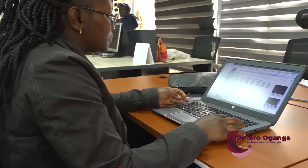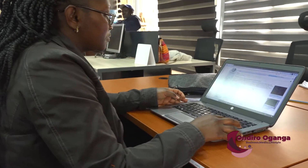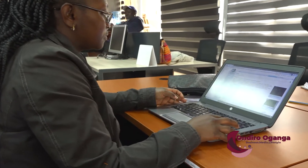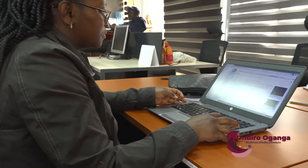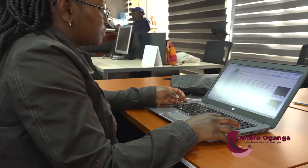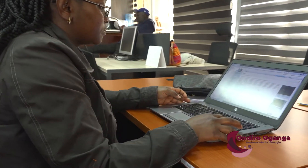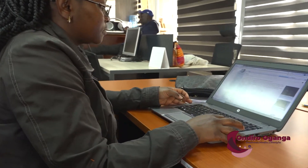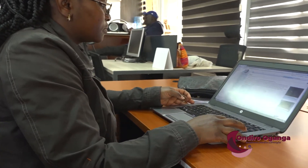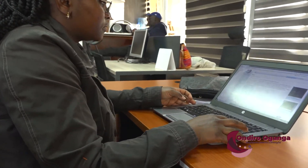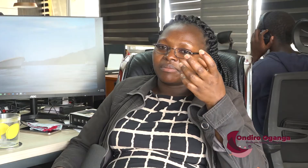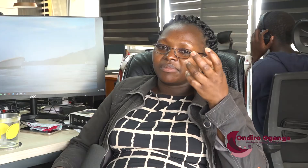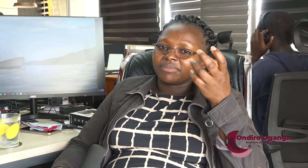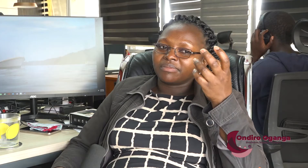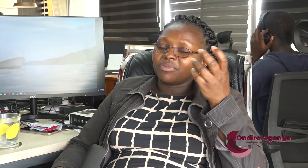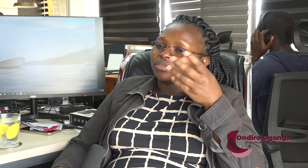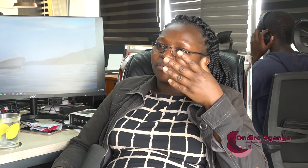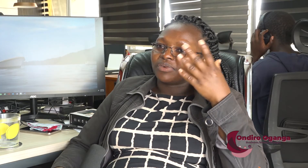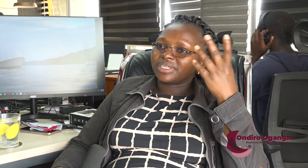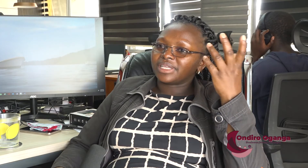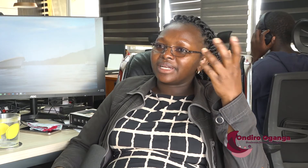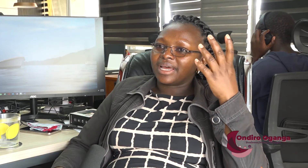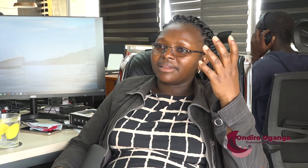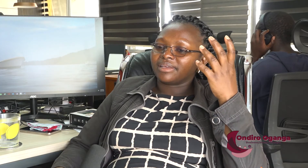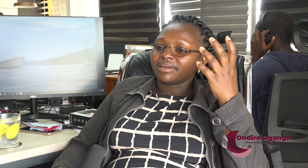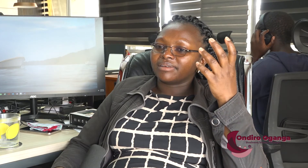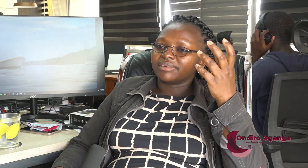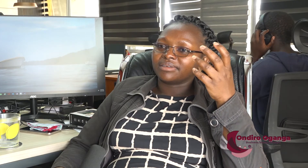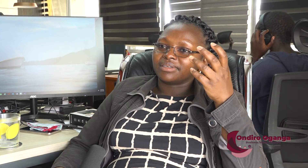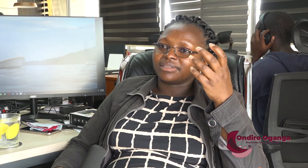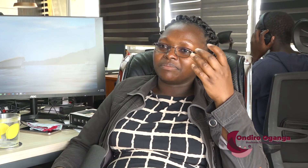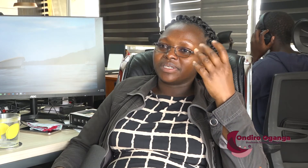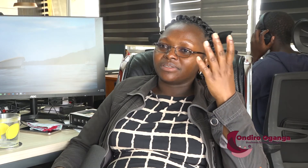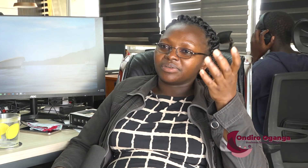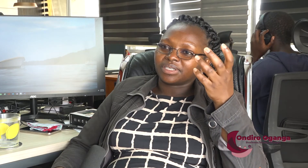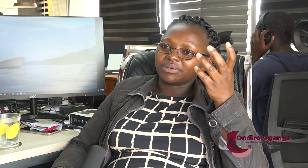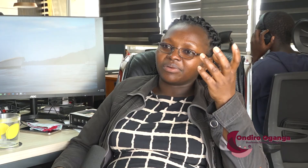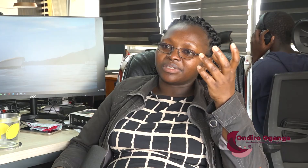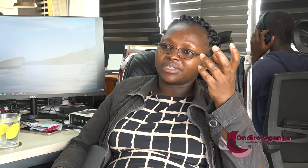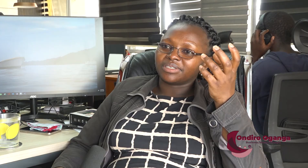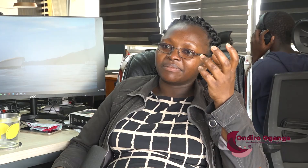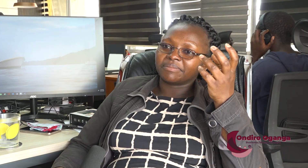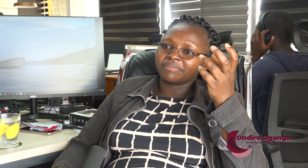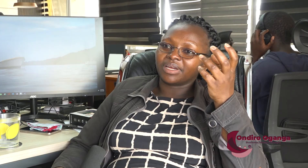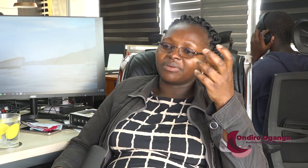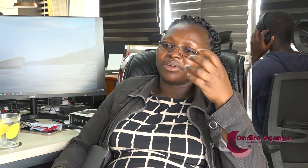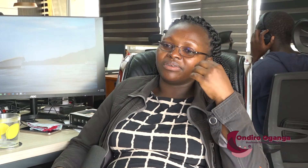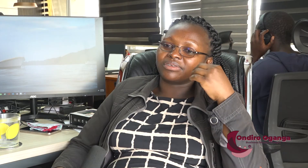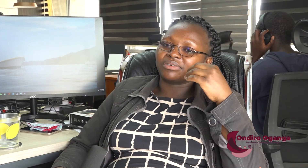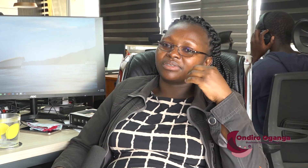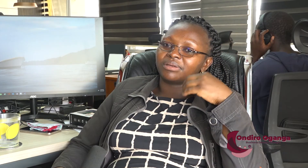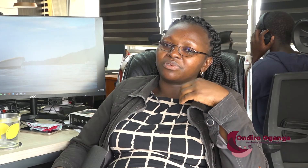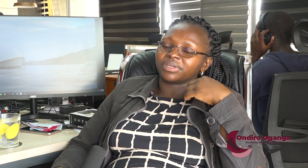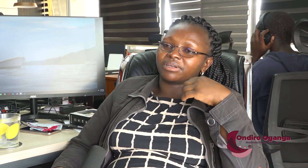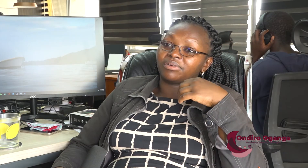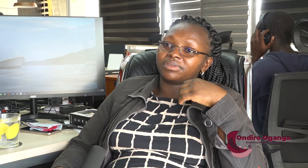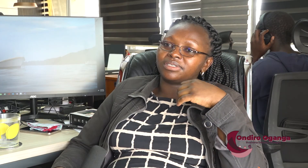universities, most of what they learn there is based on technology. And when you introduce them to technology,